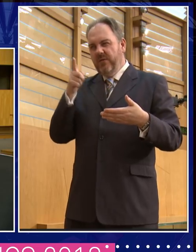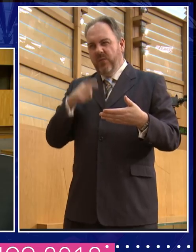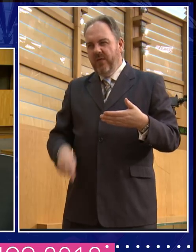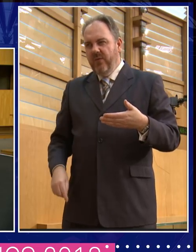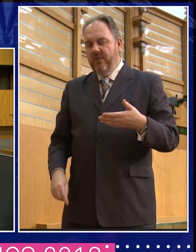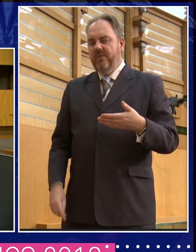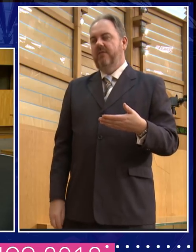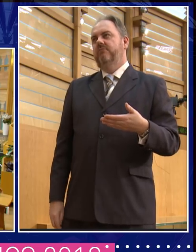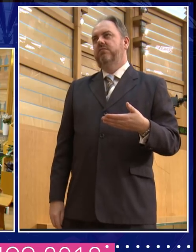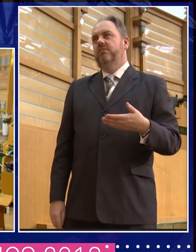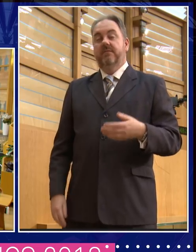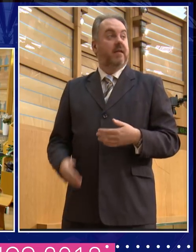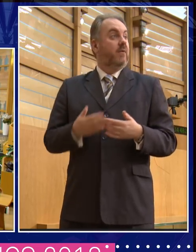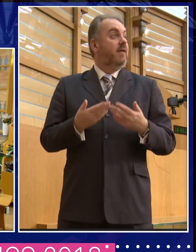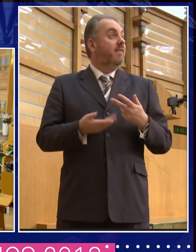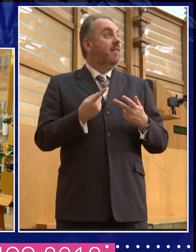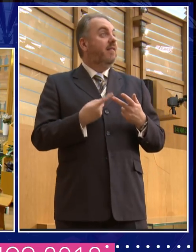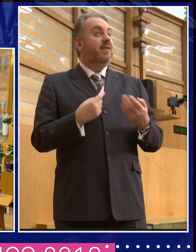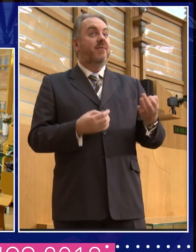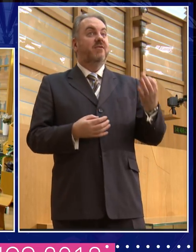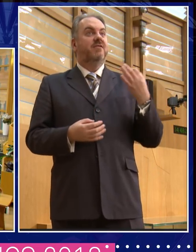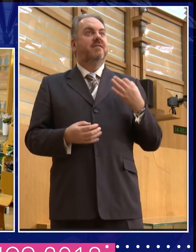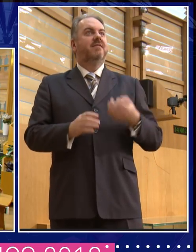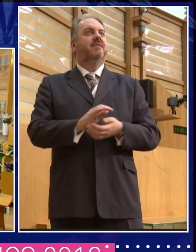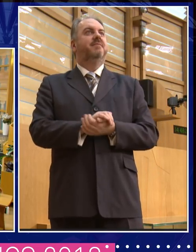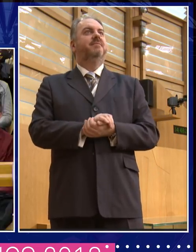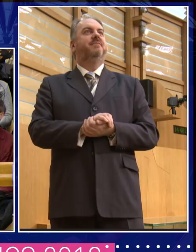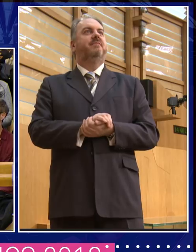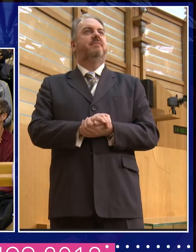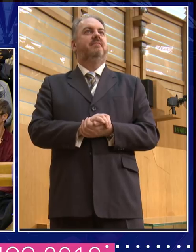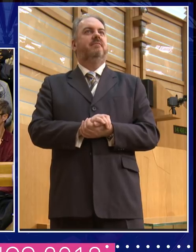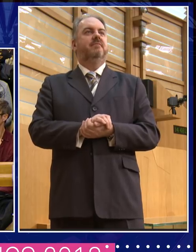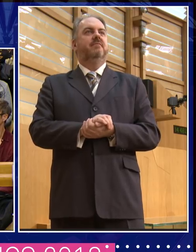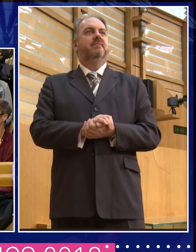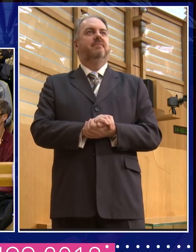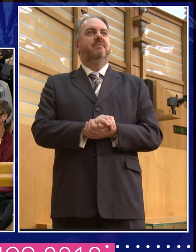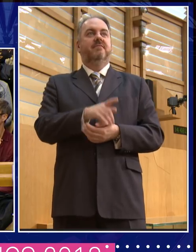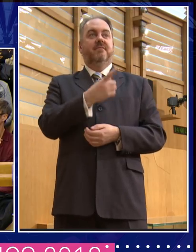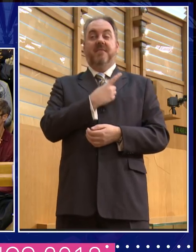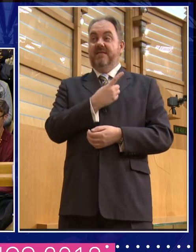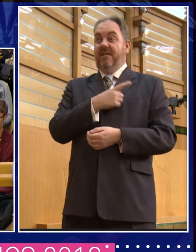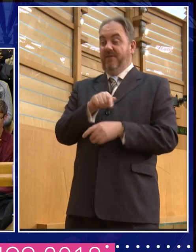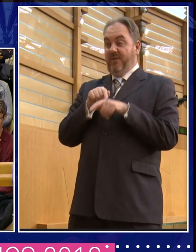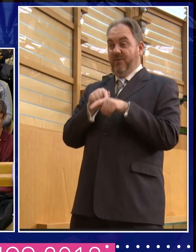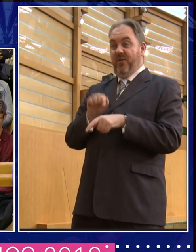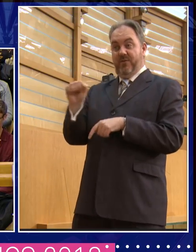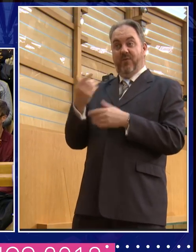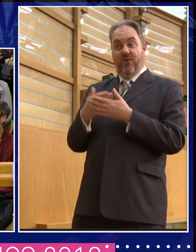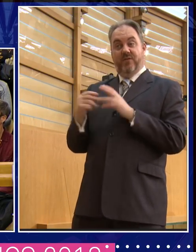women in the front row there, yes. Yes. Um, as a follower of you on Twitter, I've always very much enjoyed,